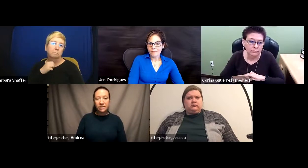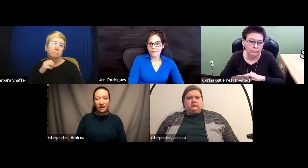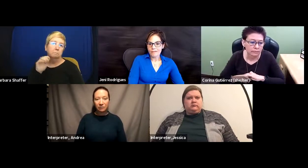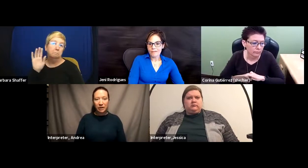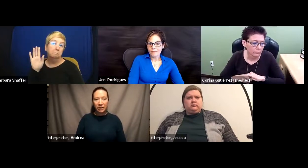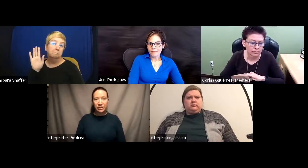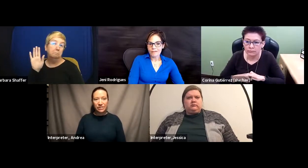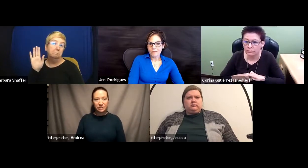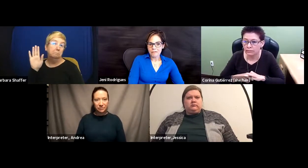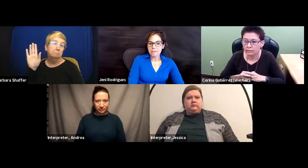set of barriers.